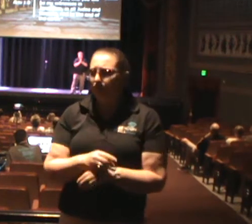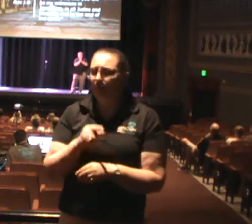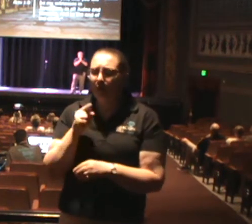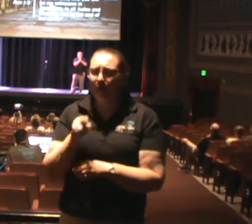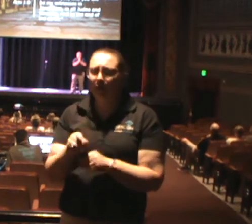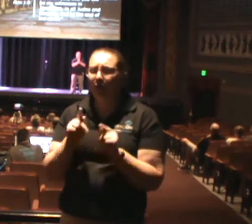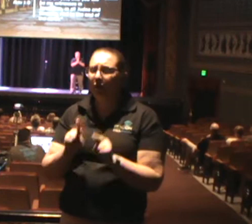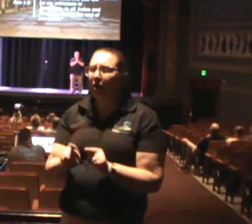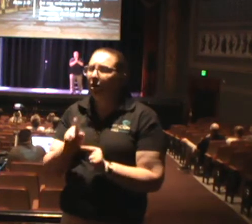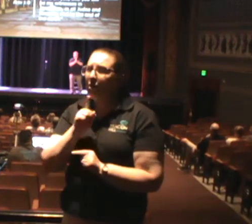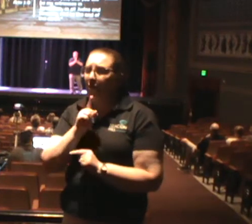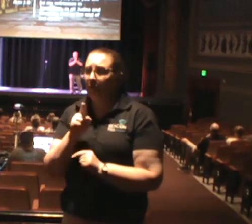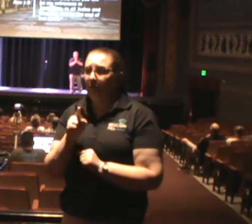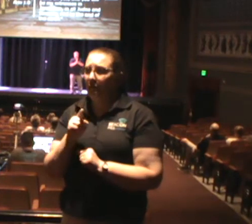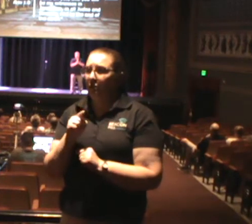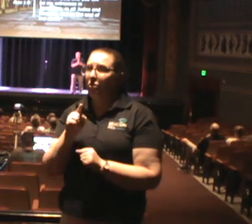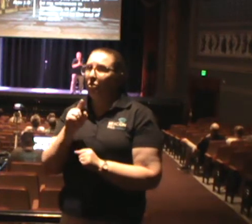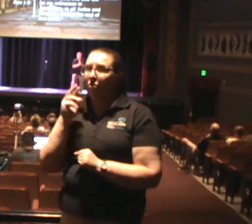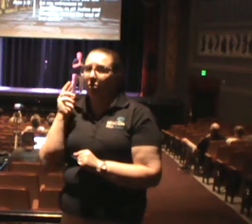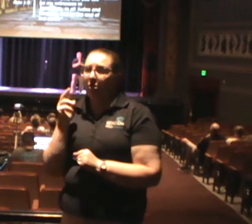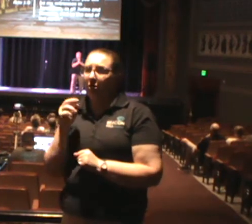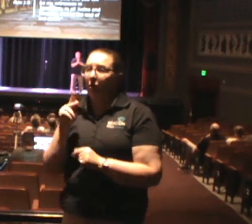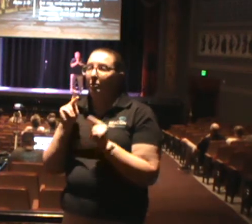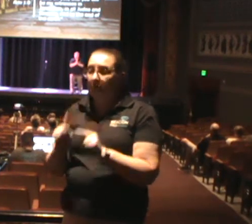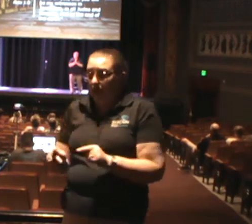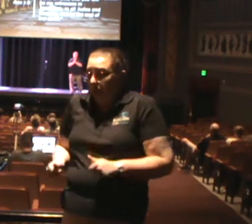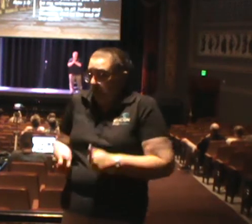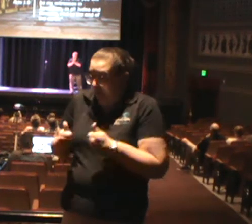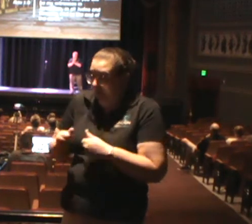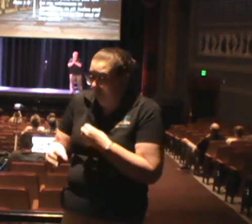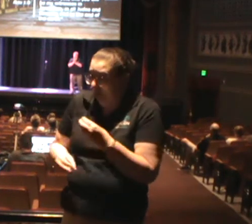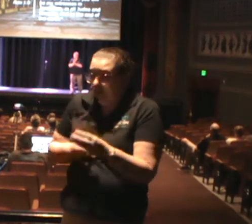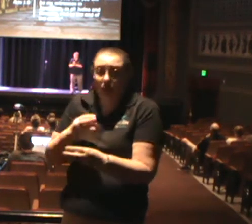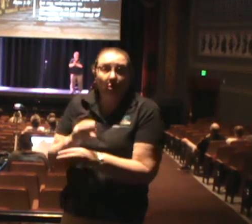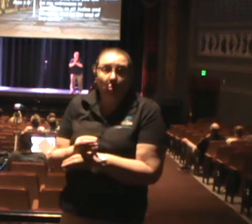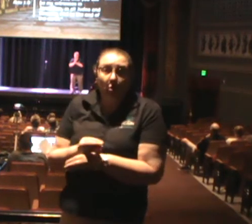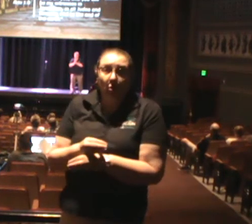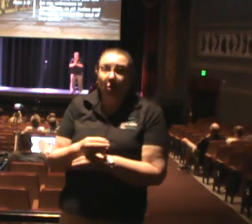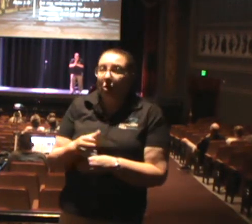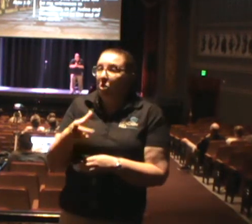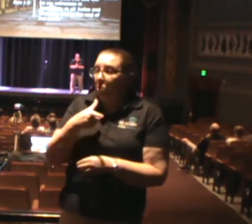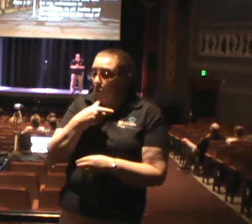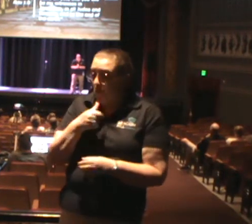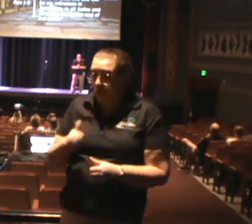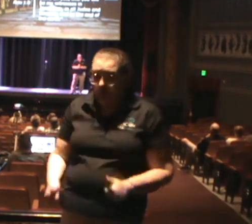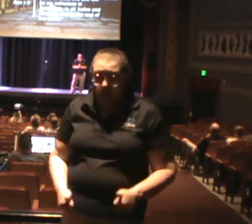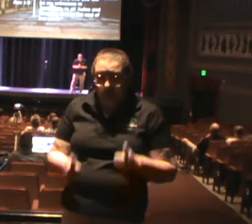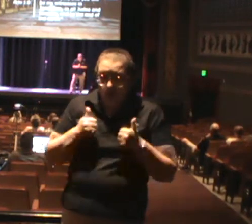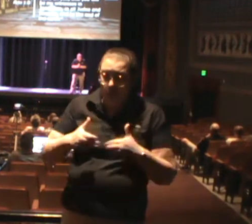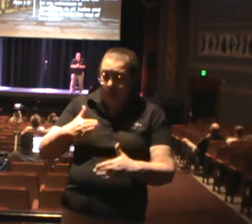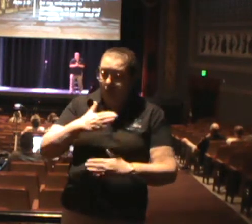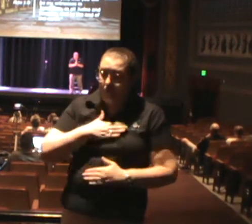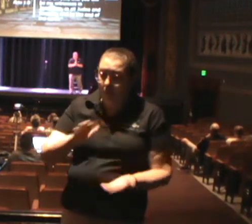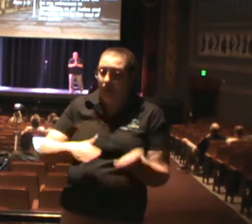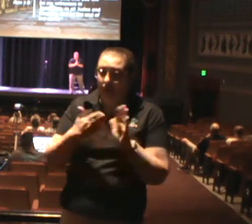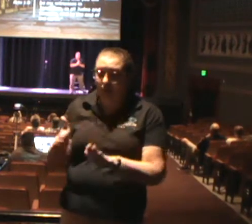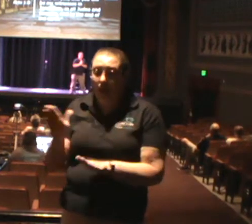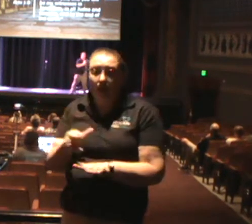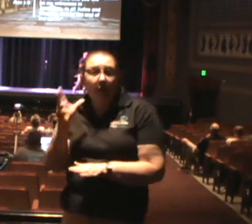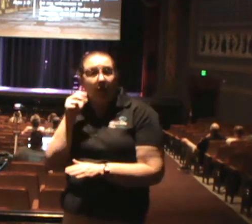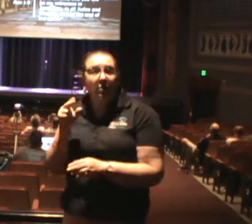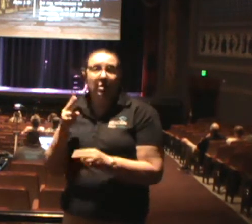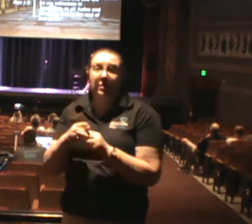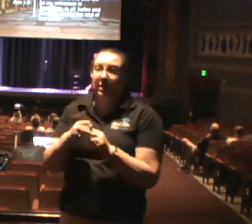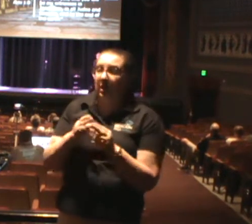of Jesus is not because of God's fault, it's because of our lack of obedience to follow God's command. So when we look